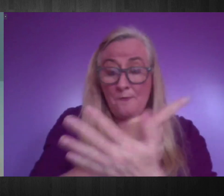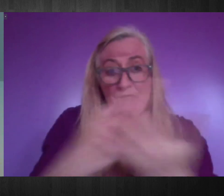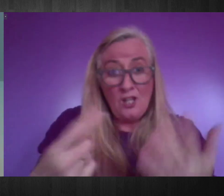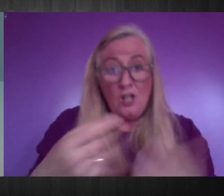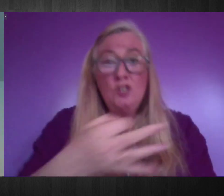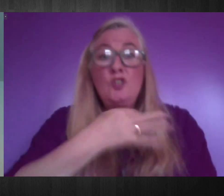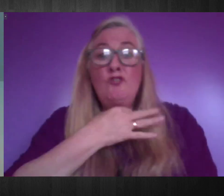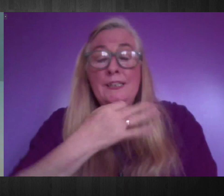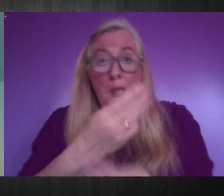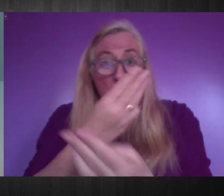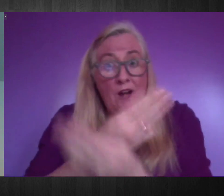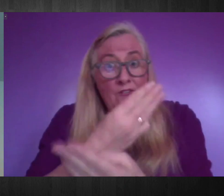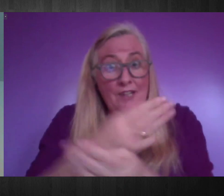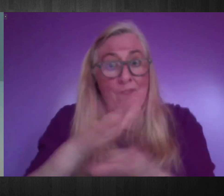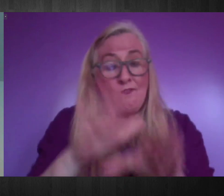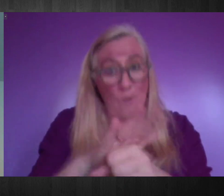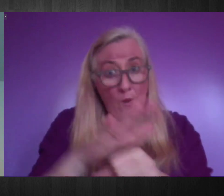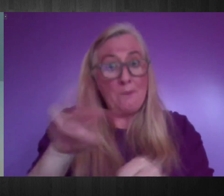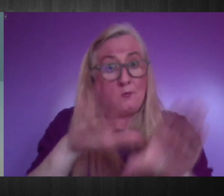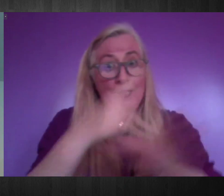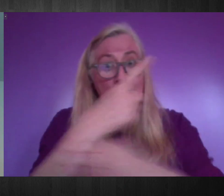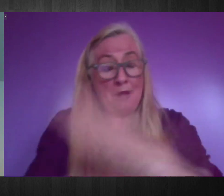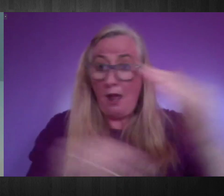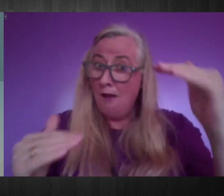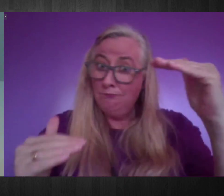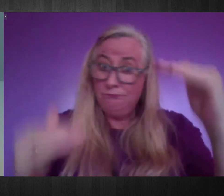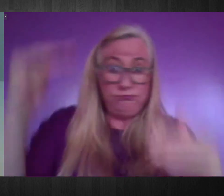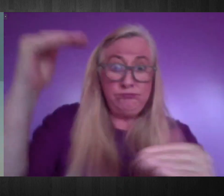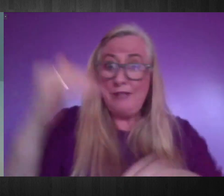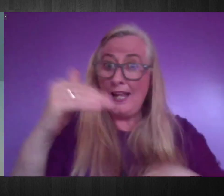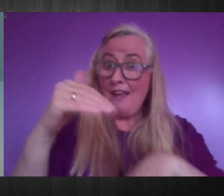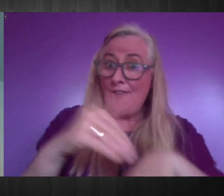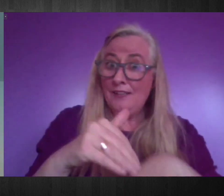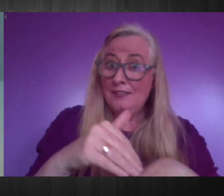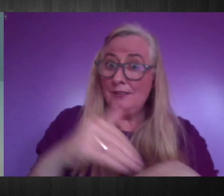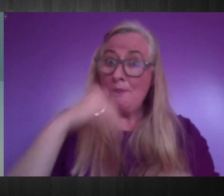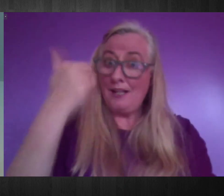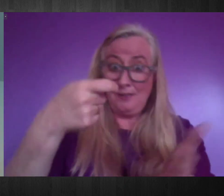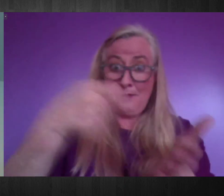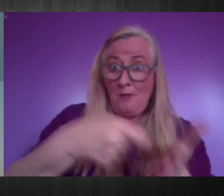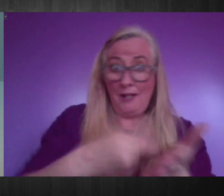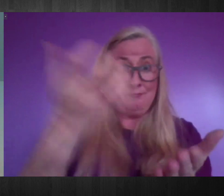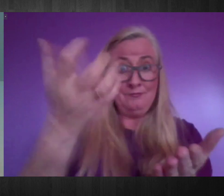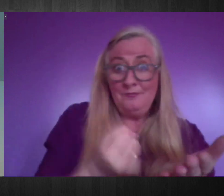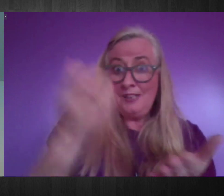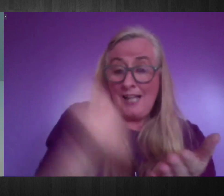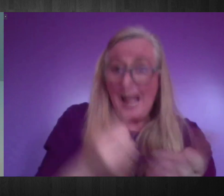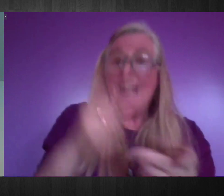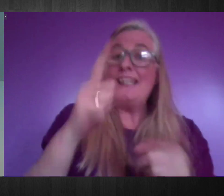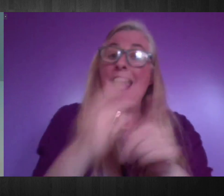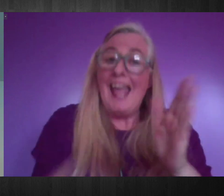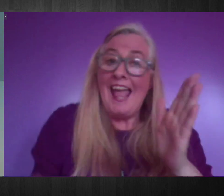poverty for people with disabilities who may be disproportionately affected by the economic impact of COVID-19 and who face extra costs and